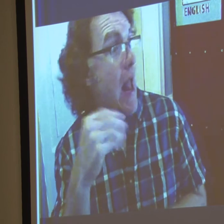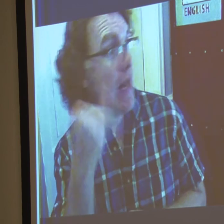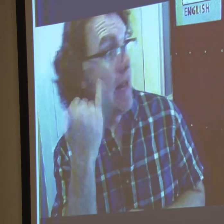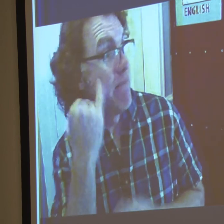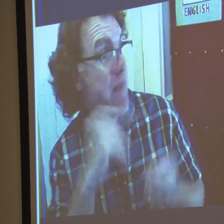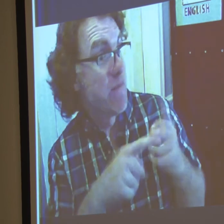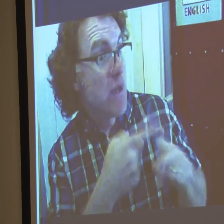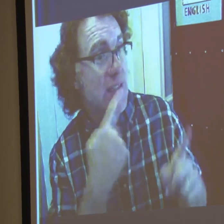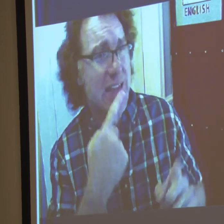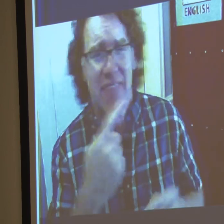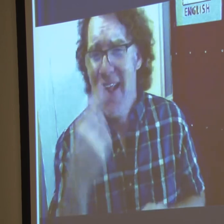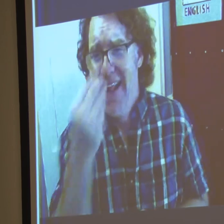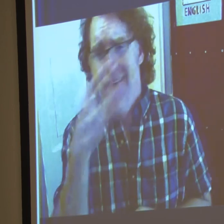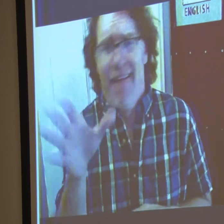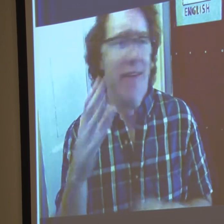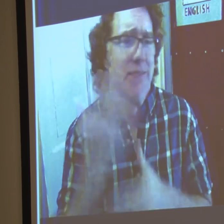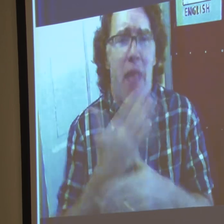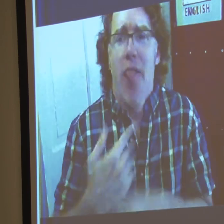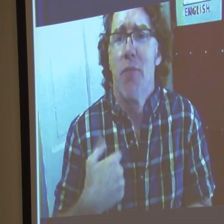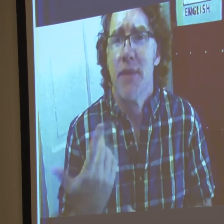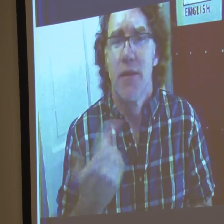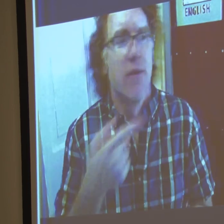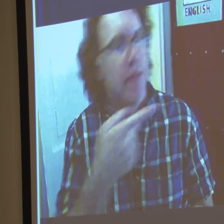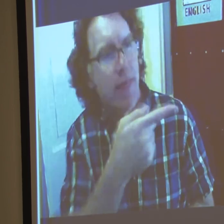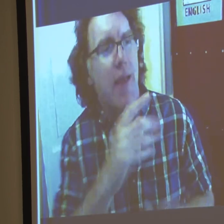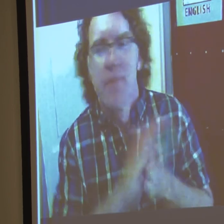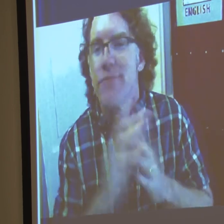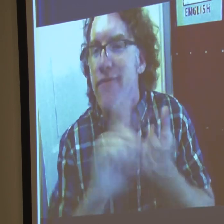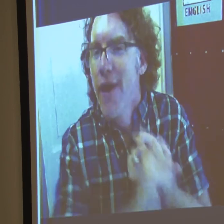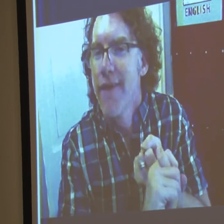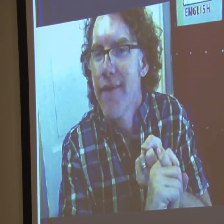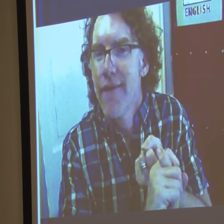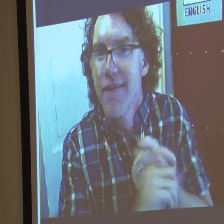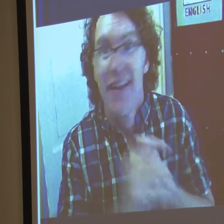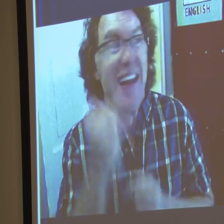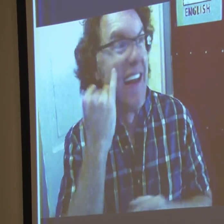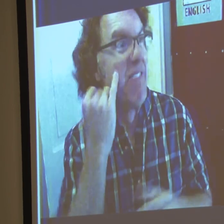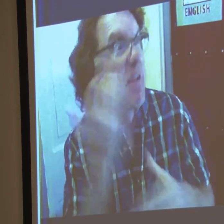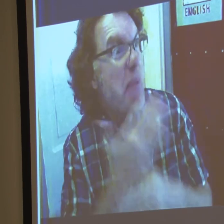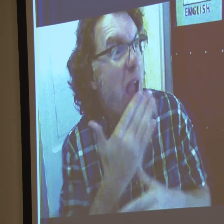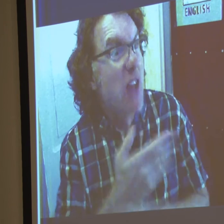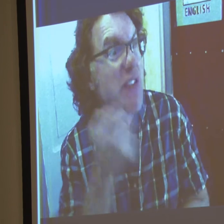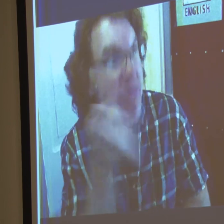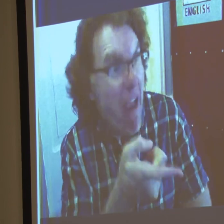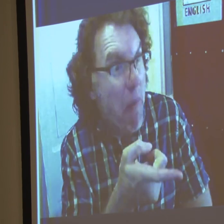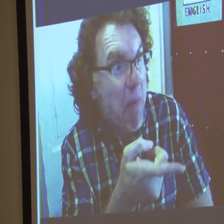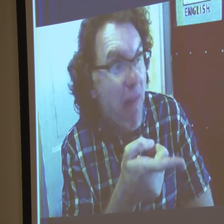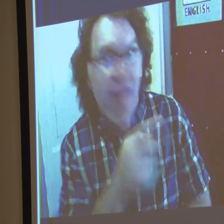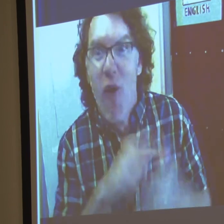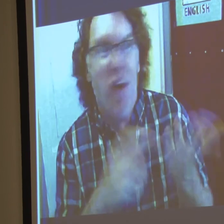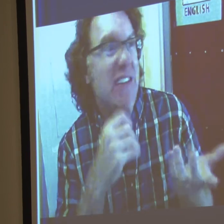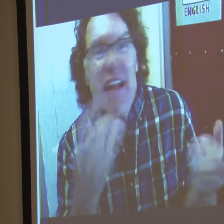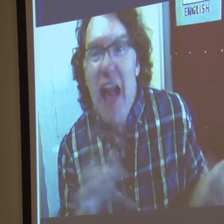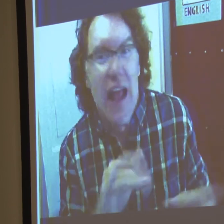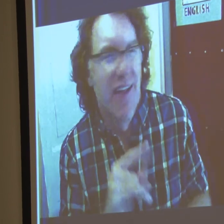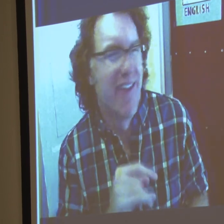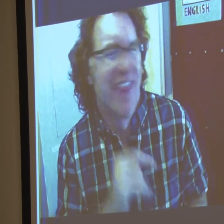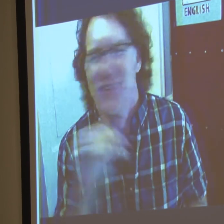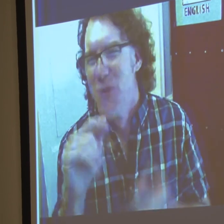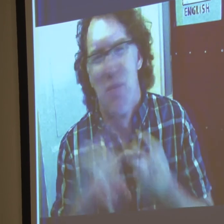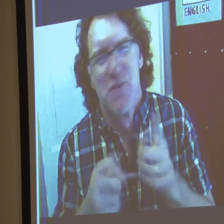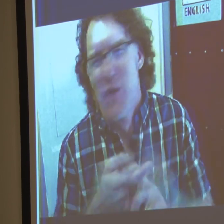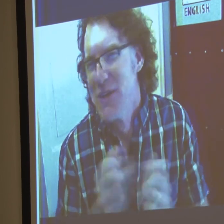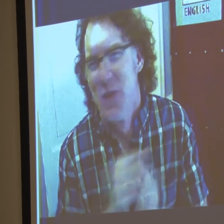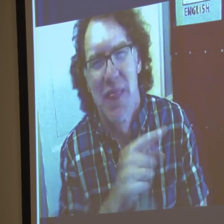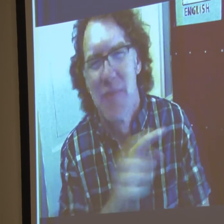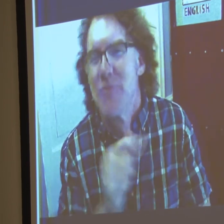okay with that. If my friends are bothered by that, if they're not bothered by that, then they become friends. If